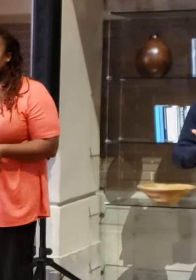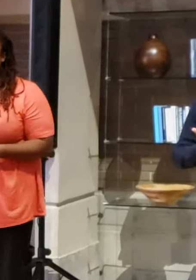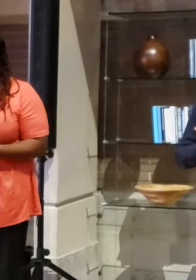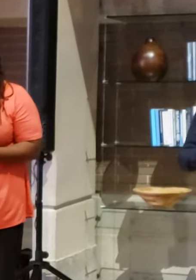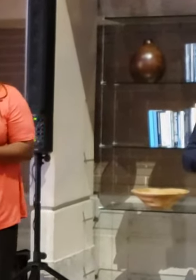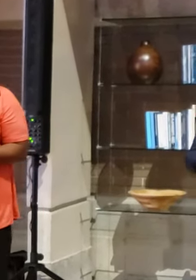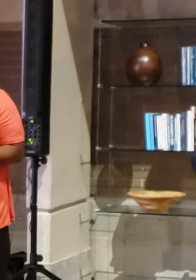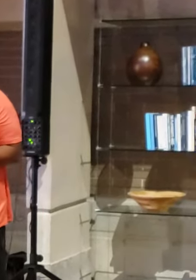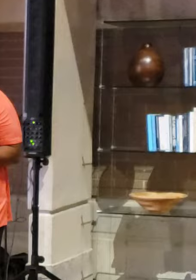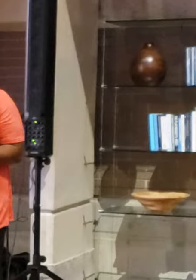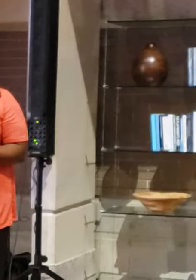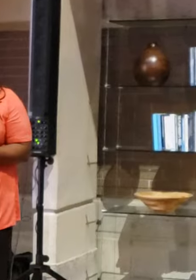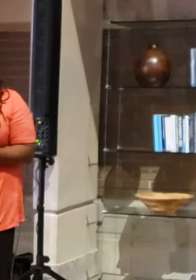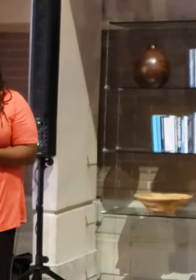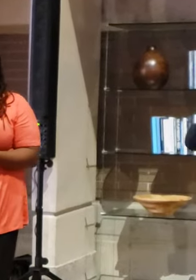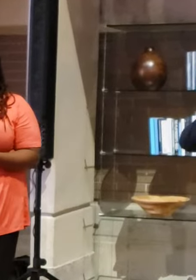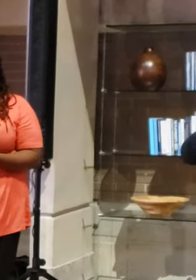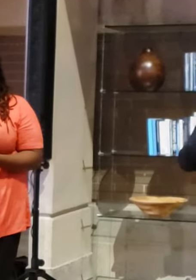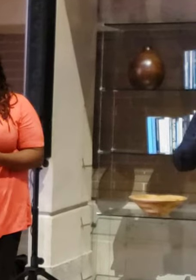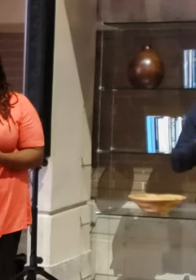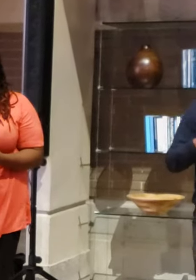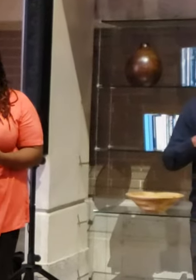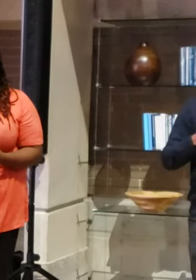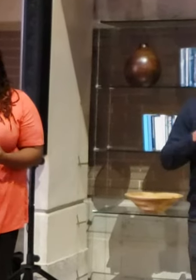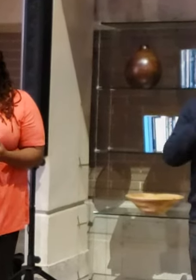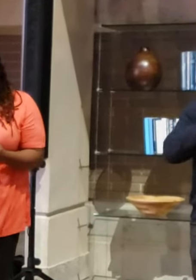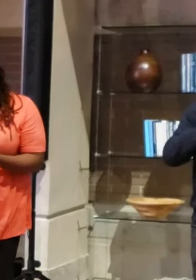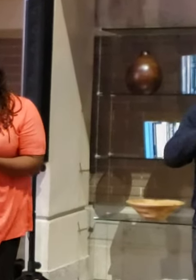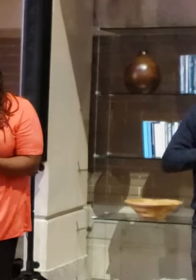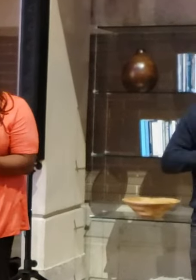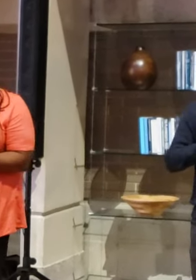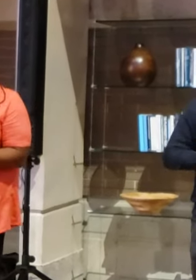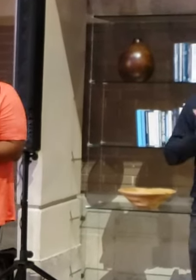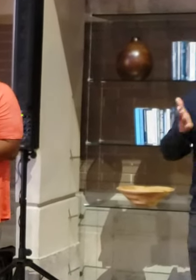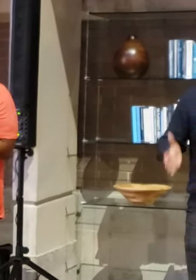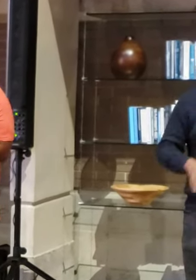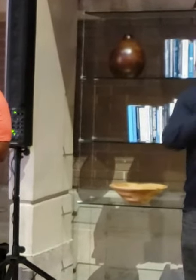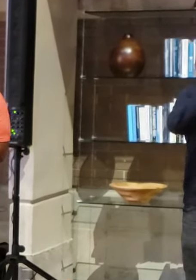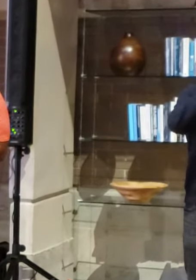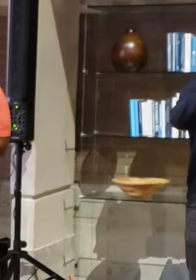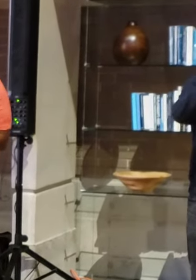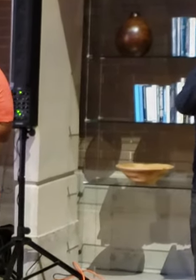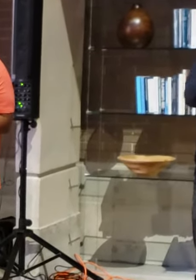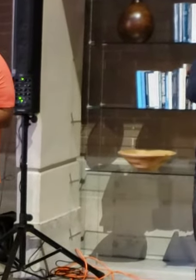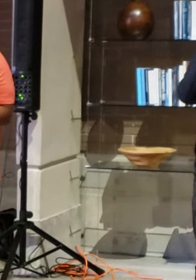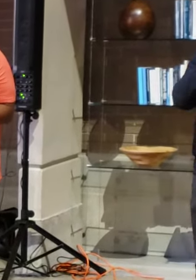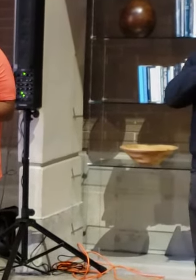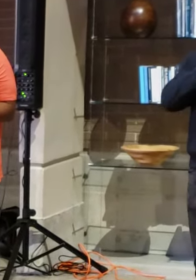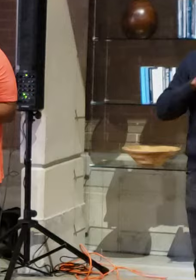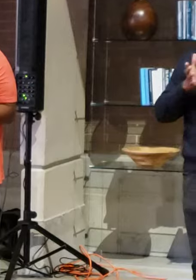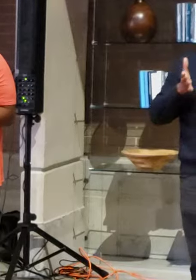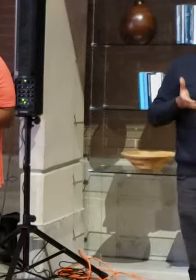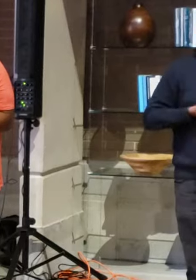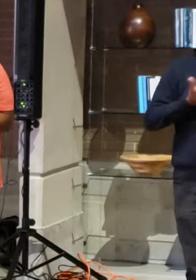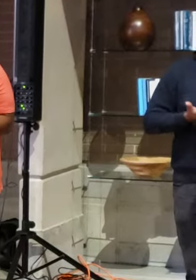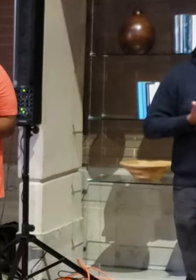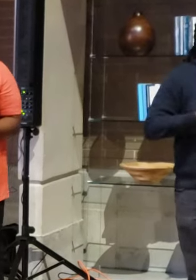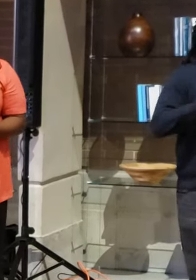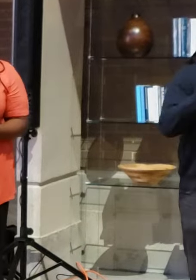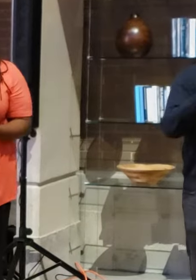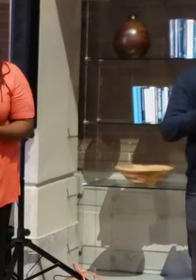fun. Yeah. I'm a little bit cutting edge. Go ahead, girl. But I'm going to read some nice things to you all this evening.